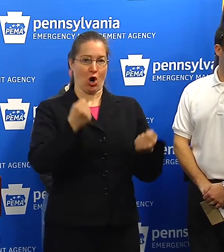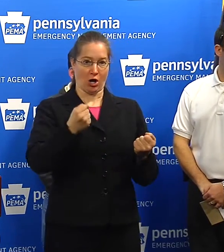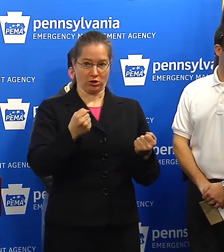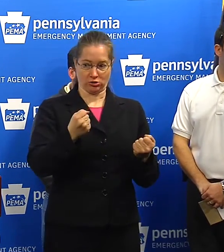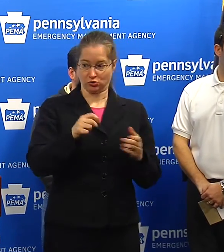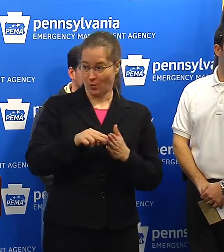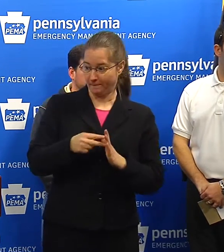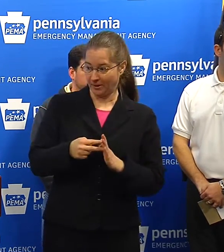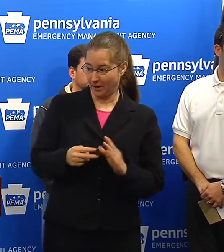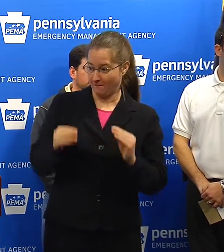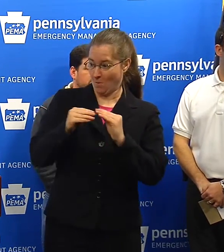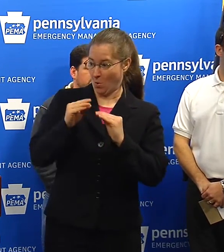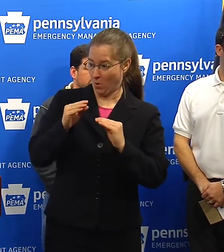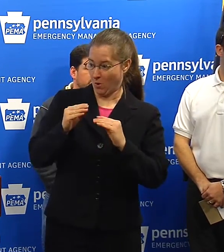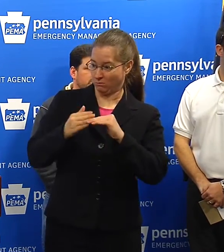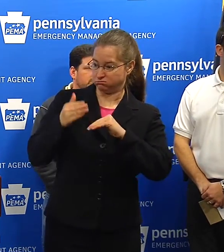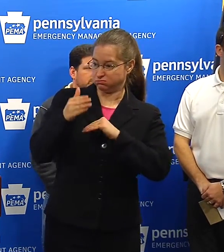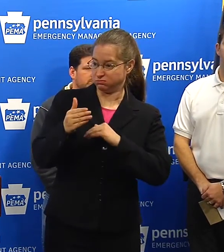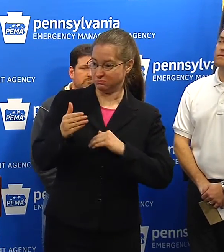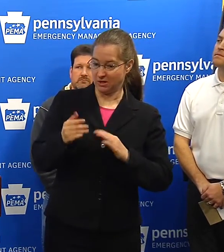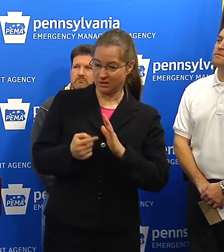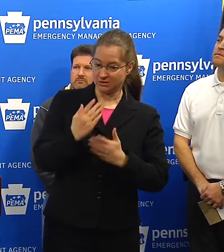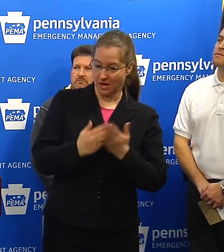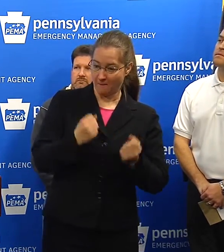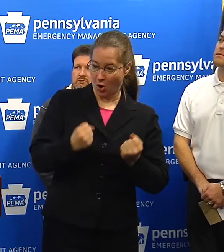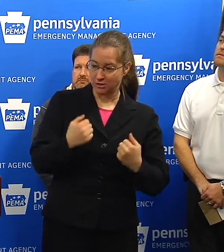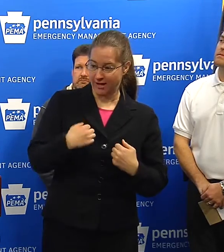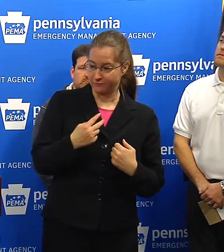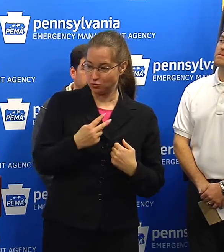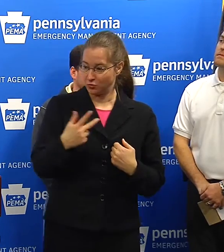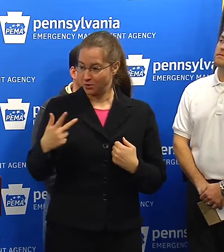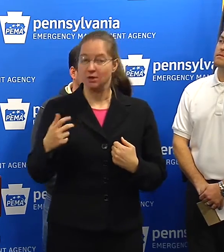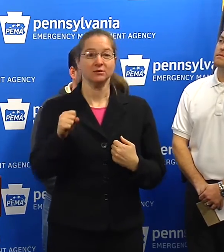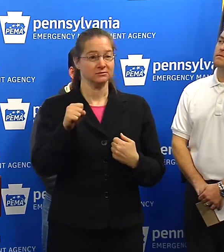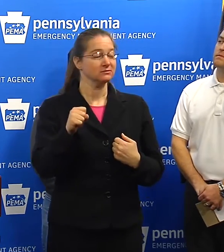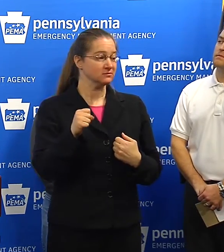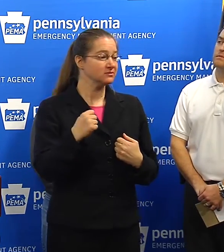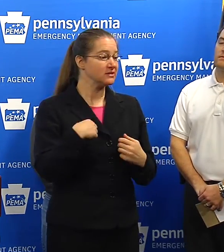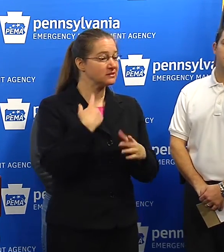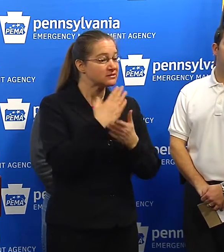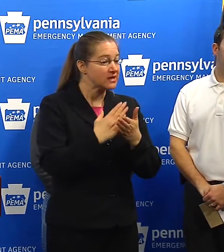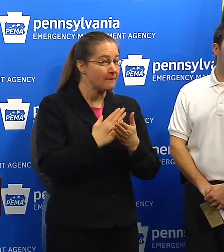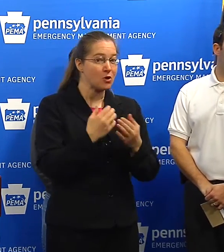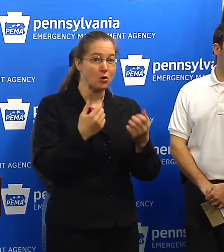So there could be more than really multiple people in those vehicles. Well, and some of the vehicles are buses. So, yes, there are.